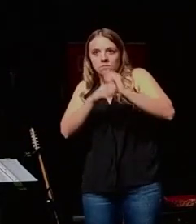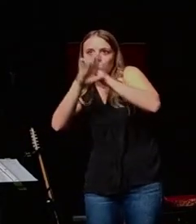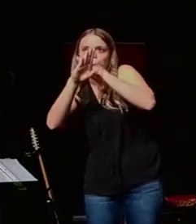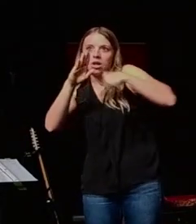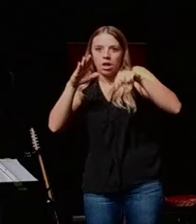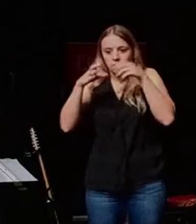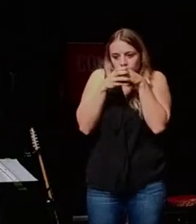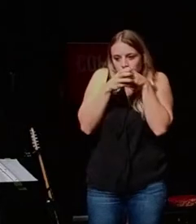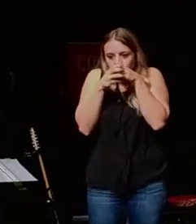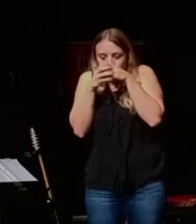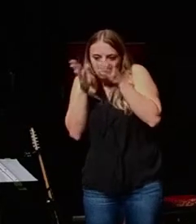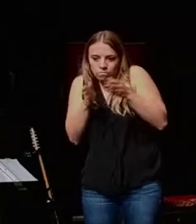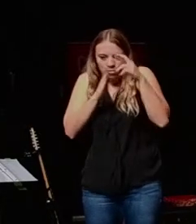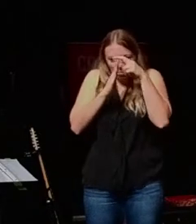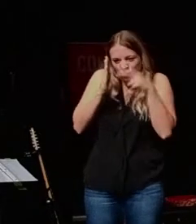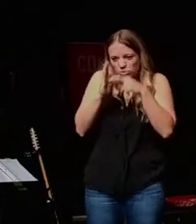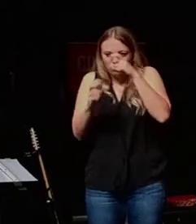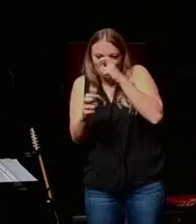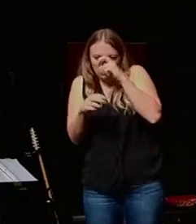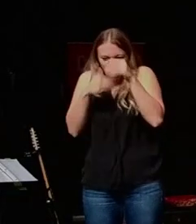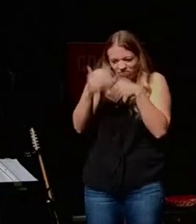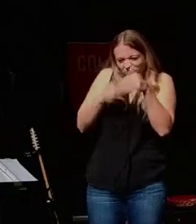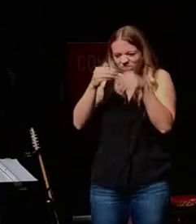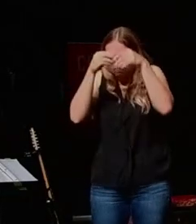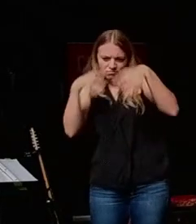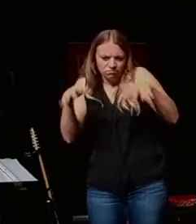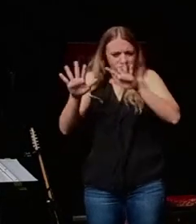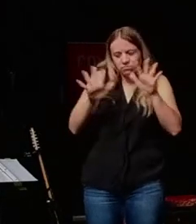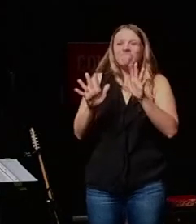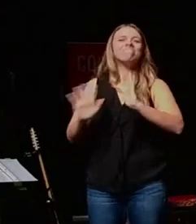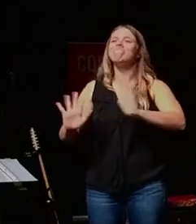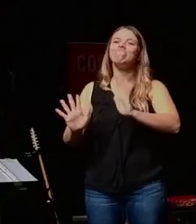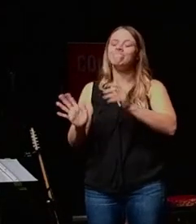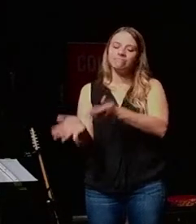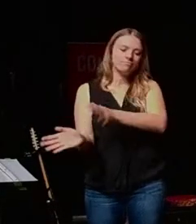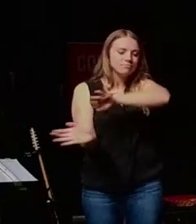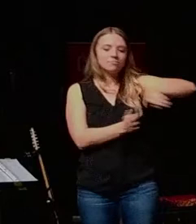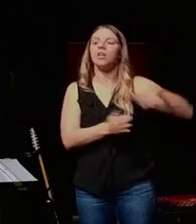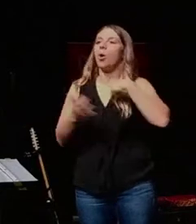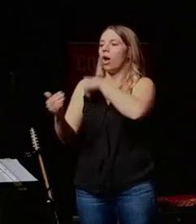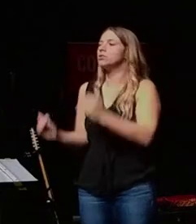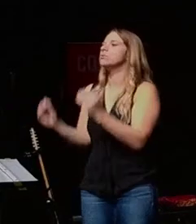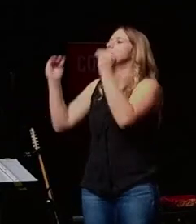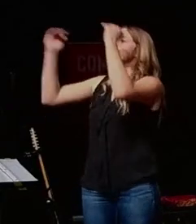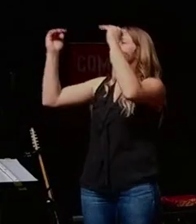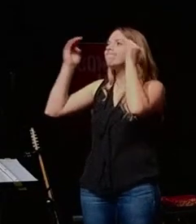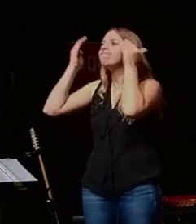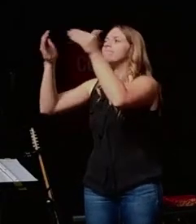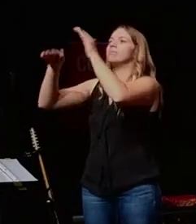you know, a set of rules or a hierarchy of any kind. What I want to do is elevate the gospel.